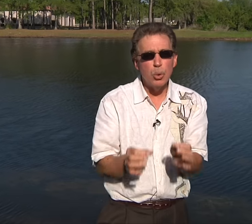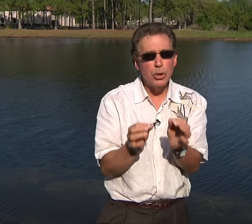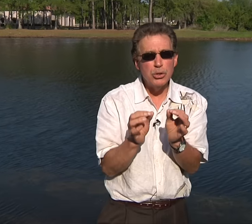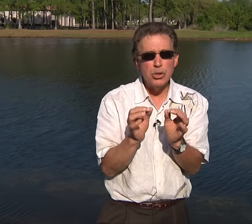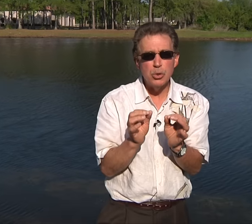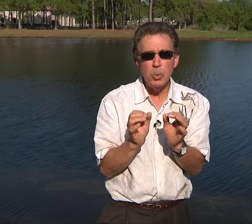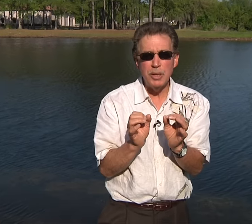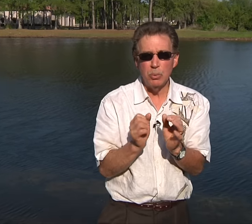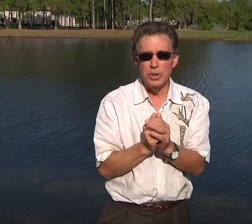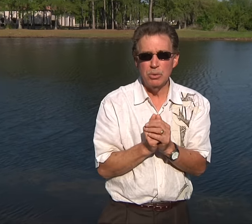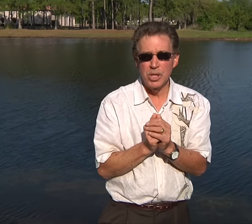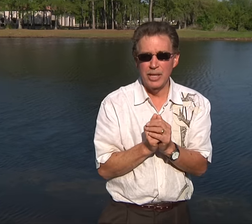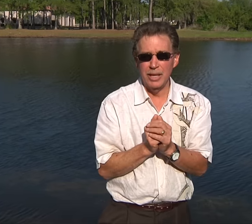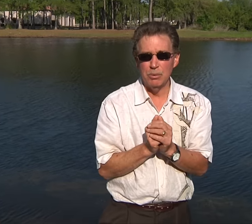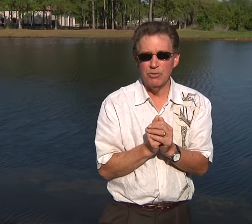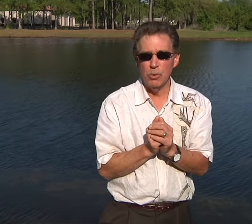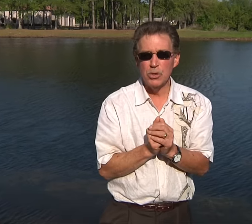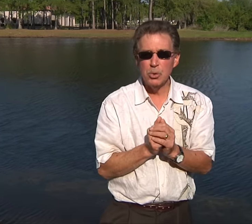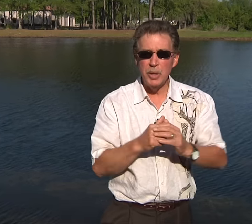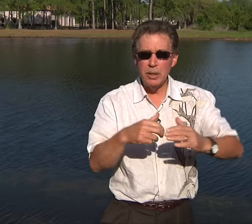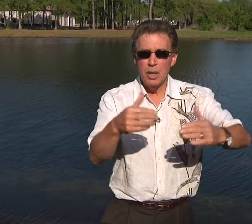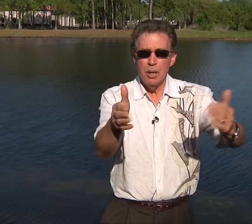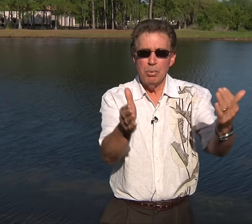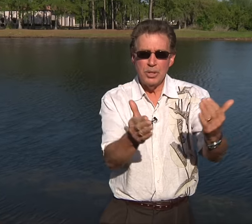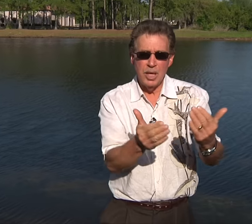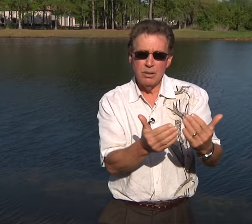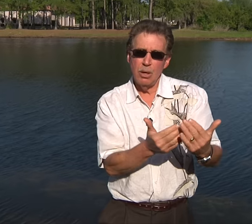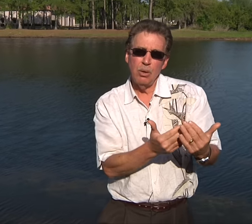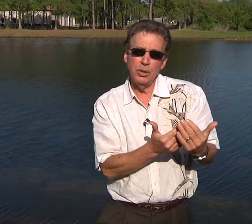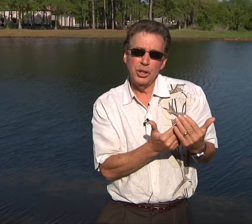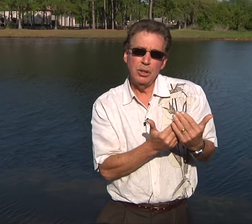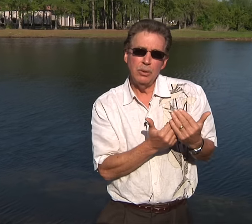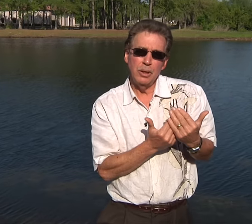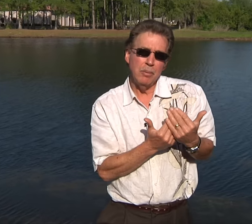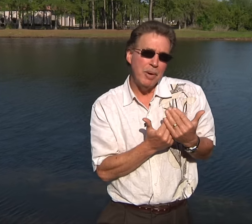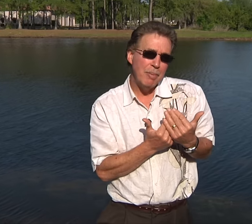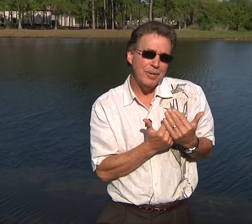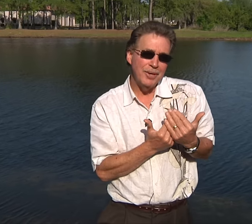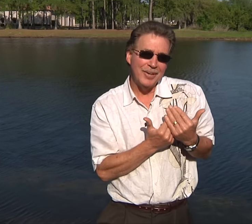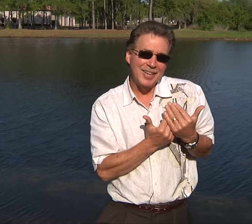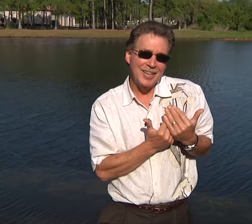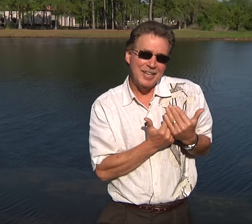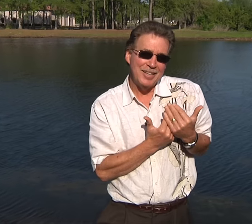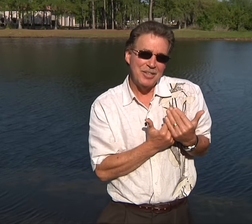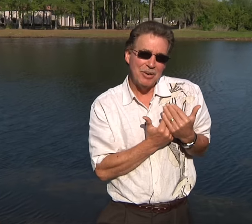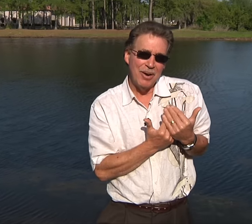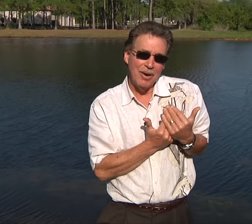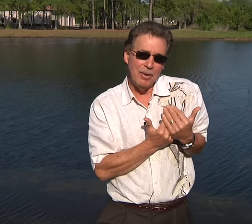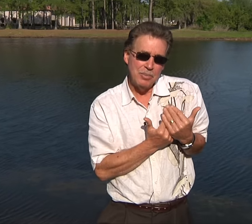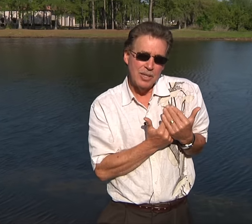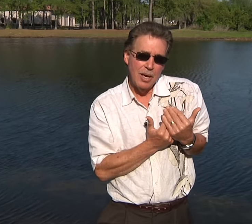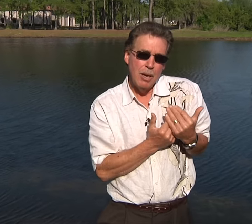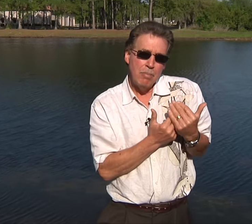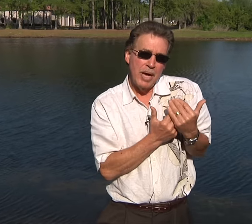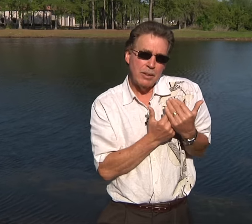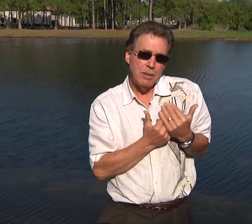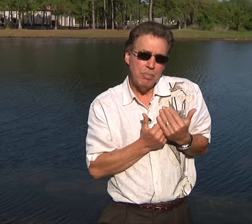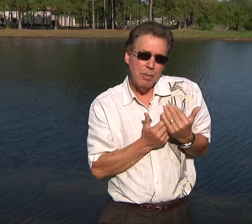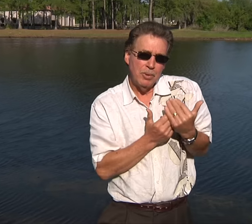word sweet, we do sign language for sweet, pretend to hold a cute little puppy or kitty in your arms, pet the puppy